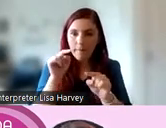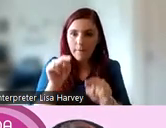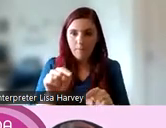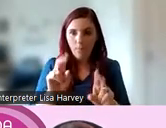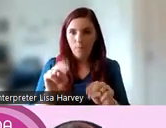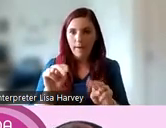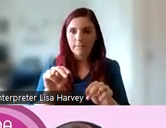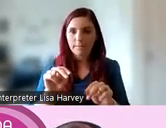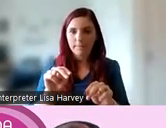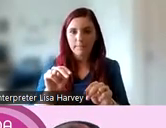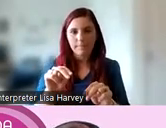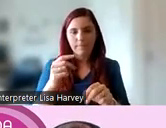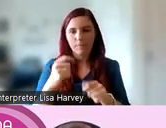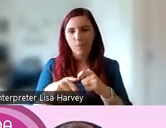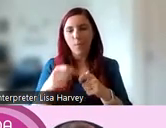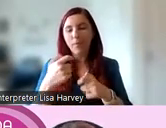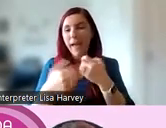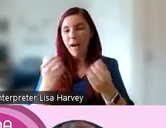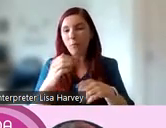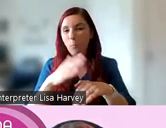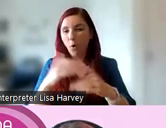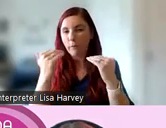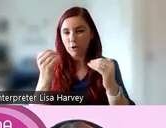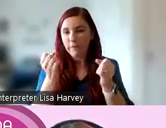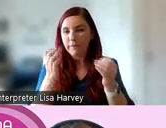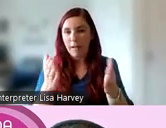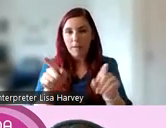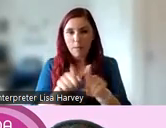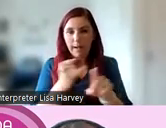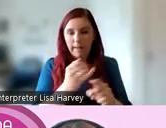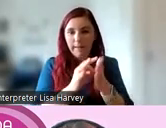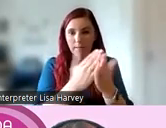them in the first place. And again, there's more information about these types of barriers in the guidance.